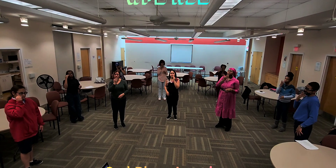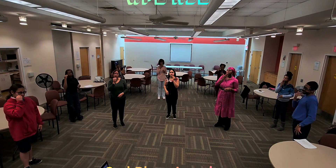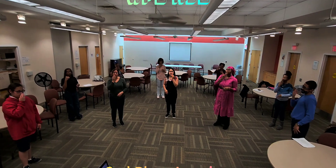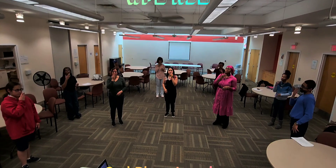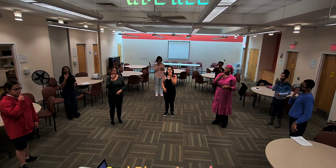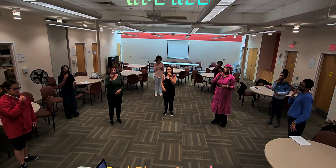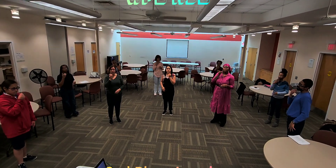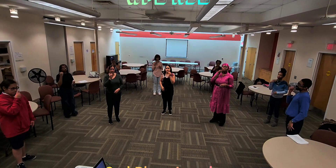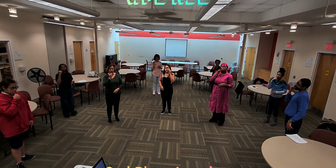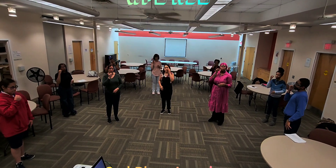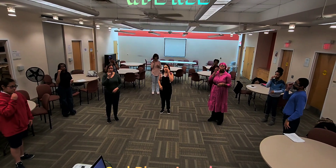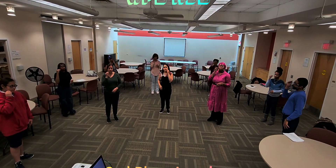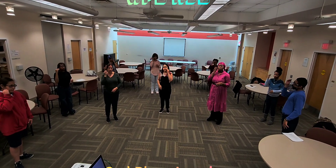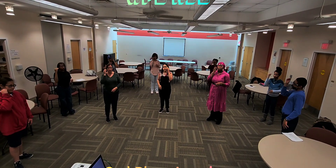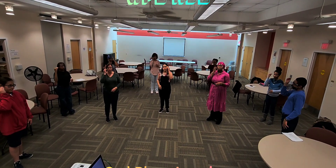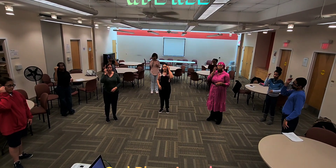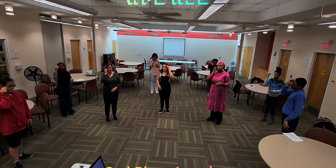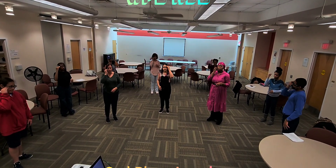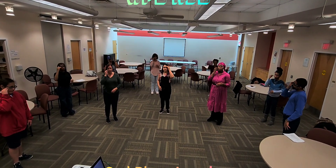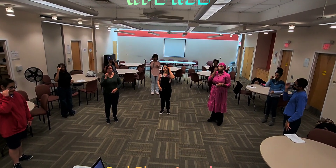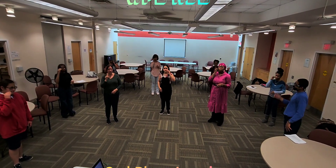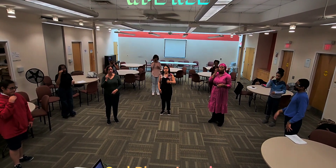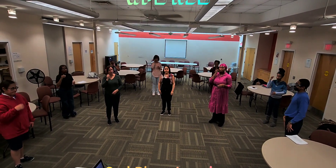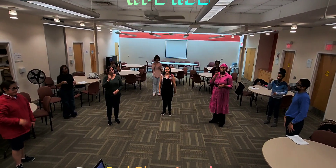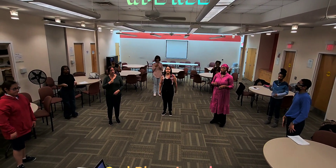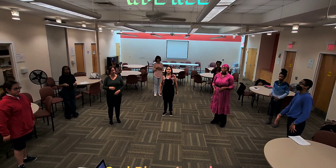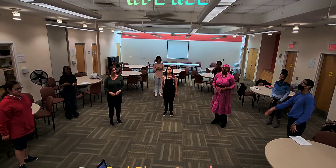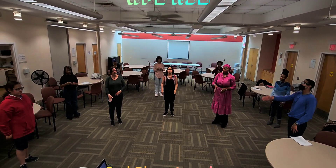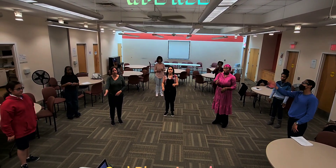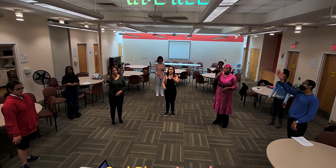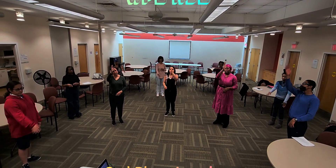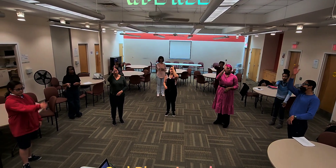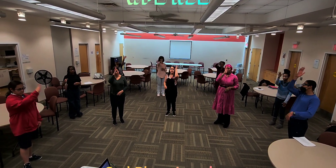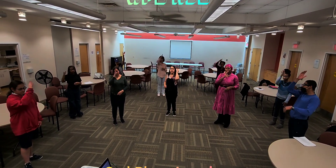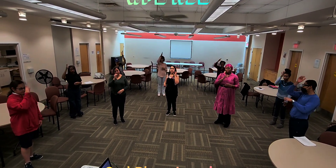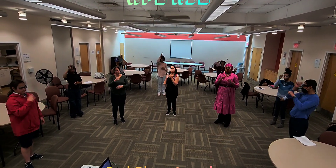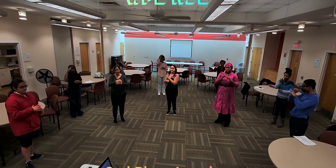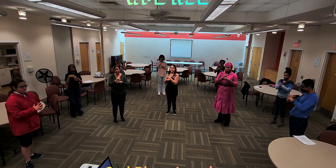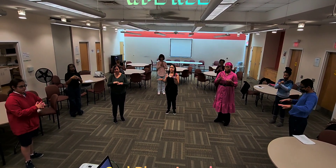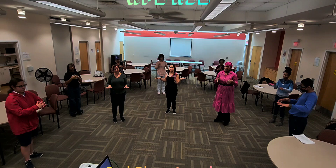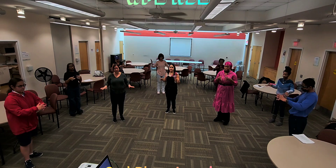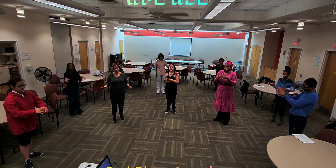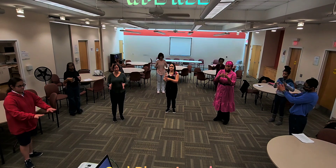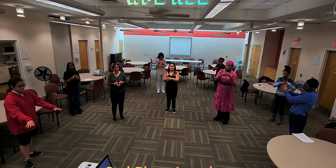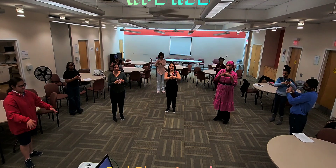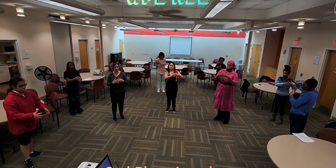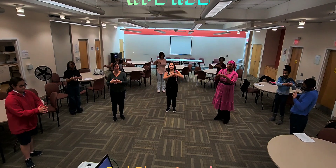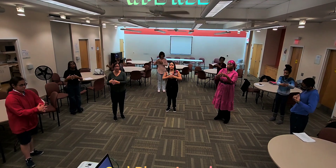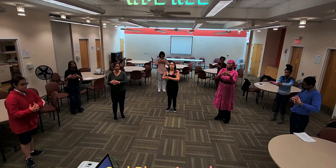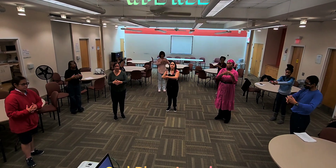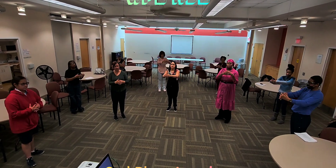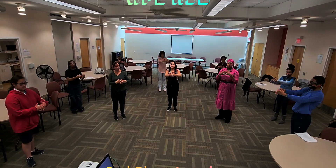To God bless America